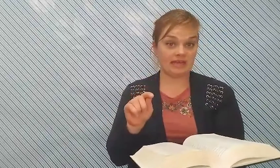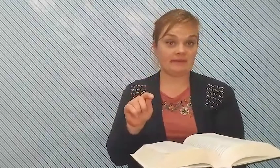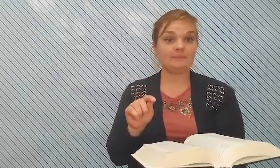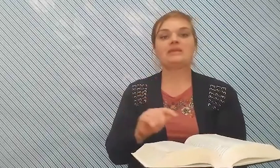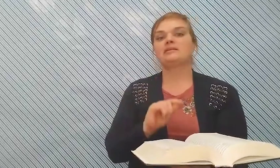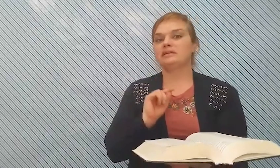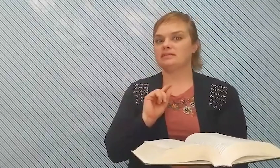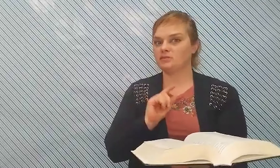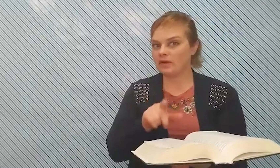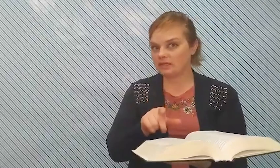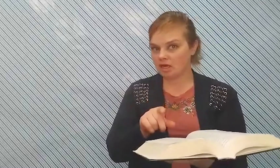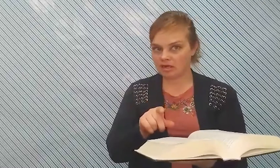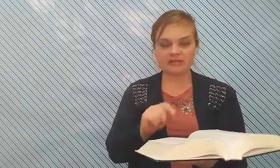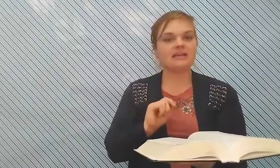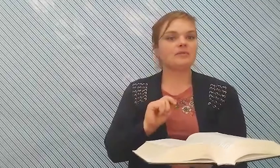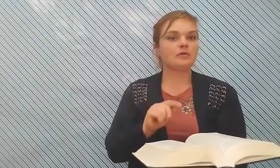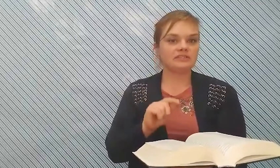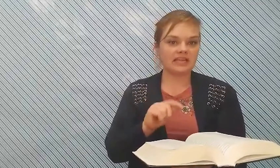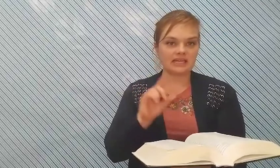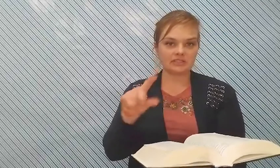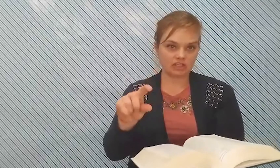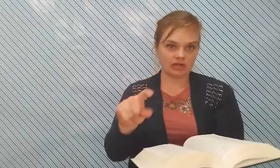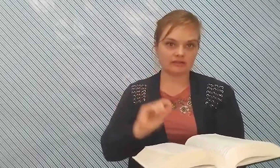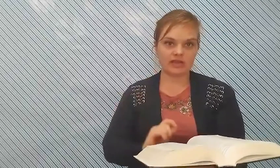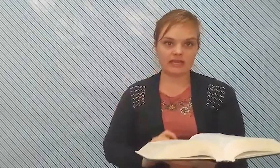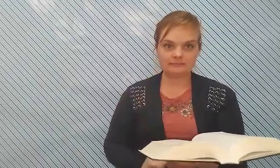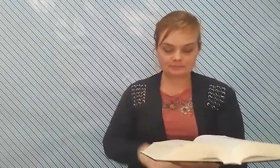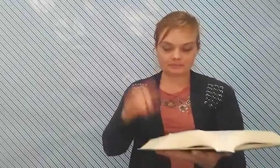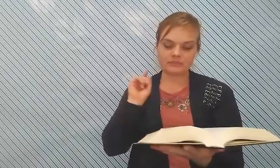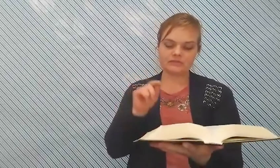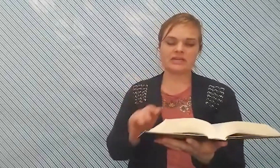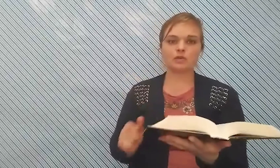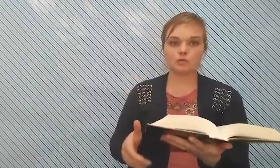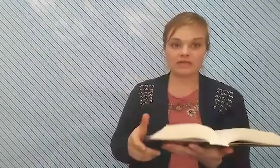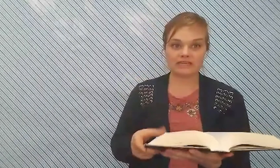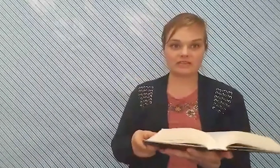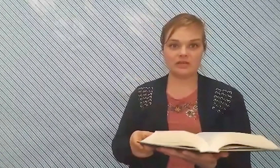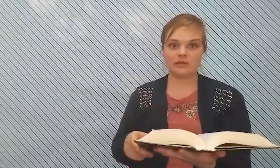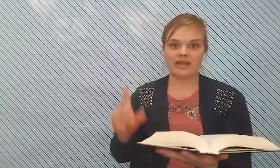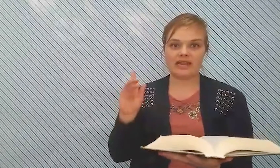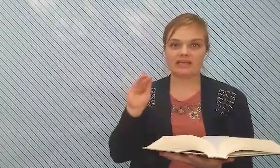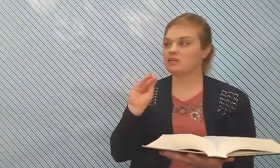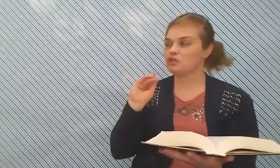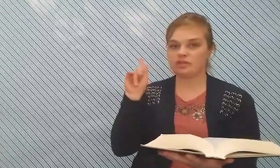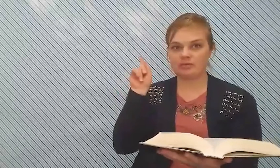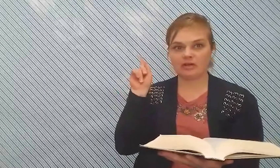because it's quite long but we'll take it in chunks okay so i'm going to read it to you and it should appear